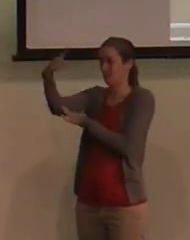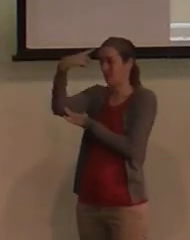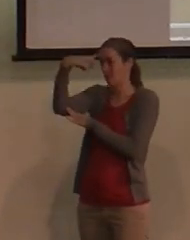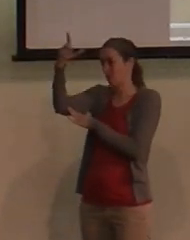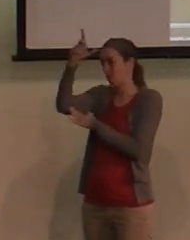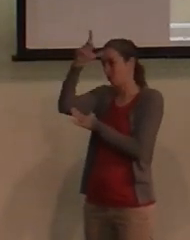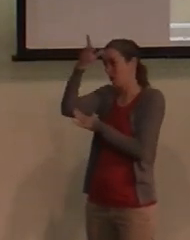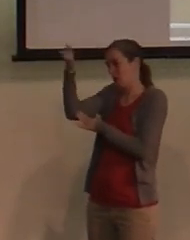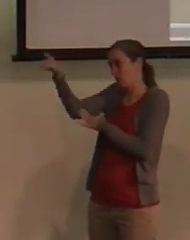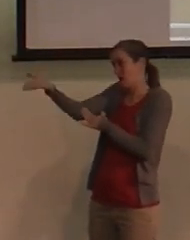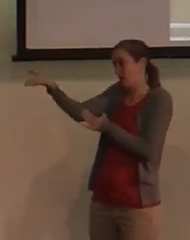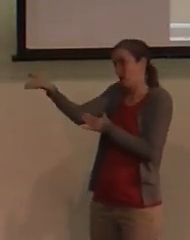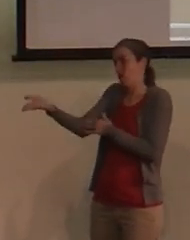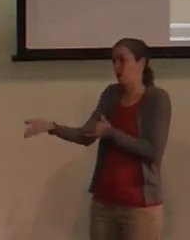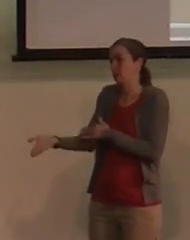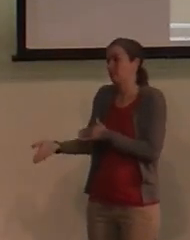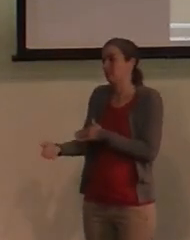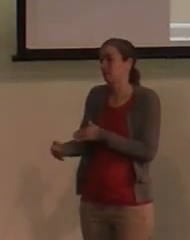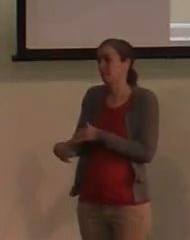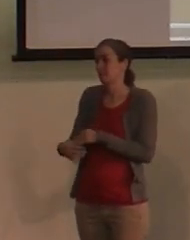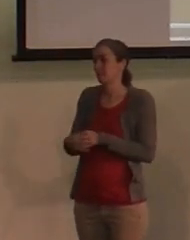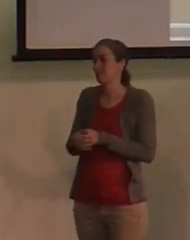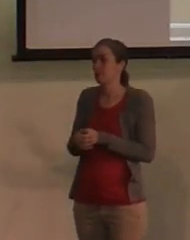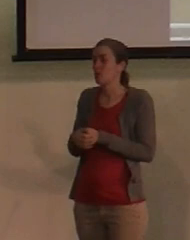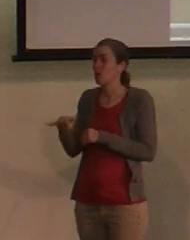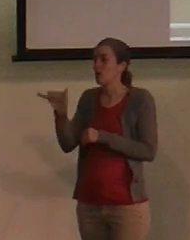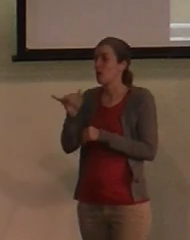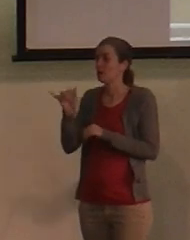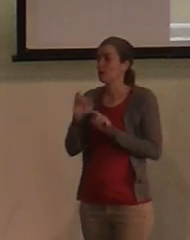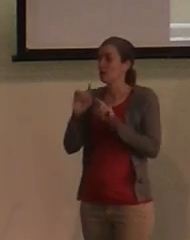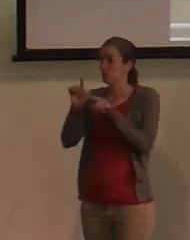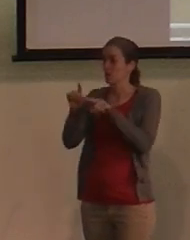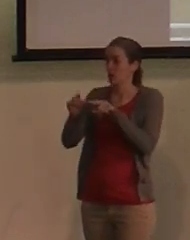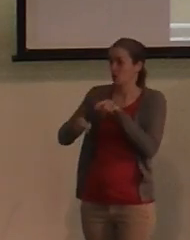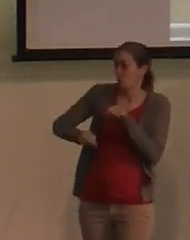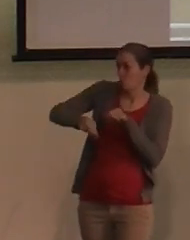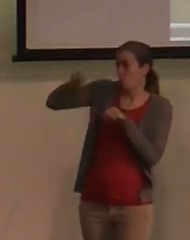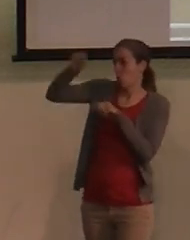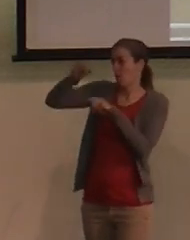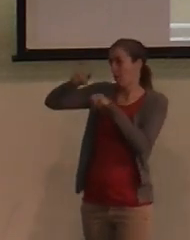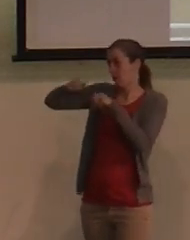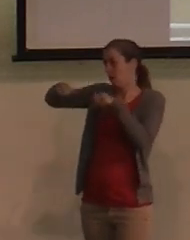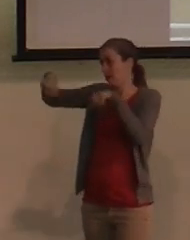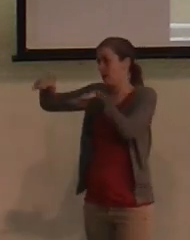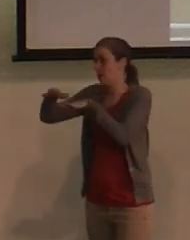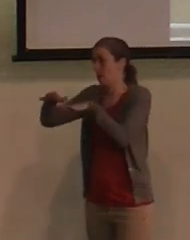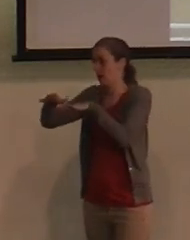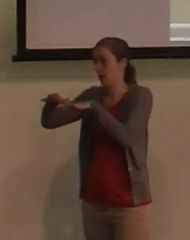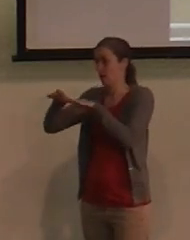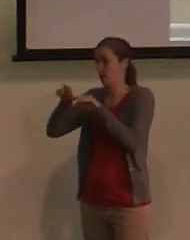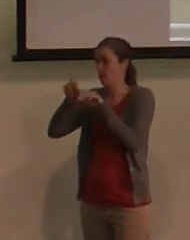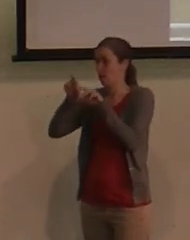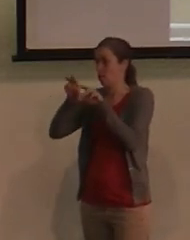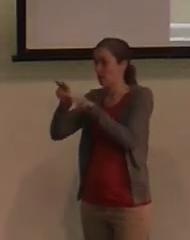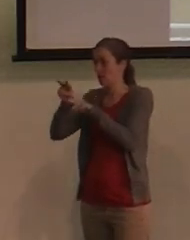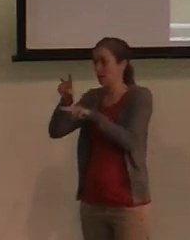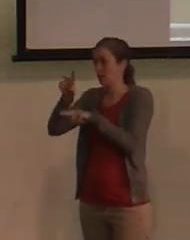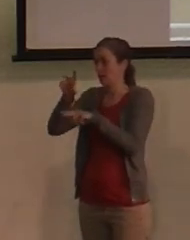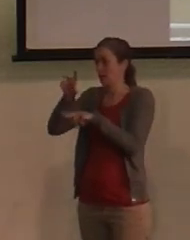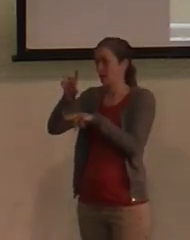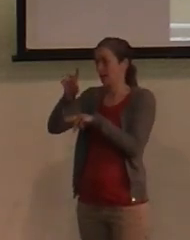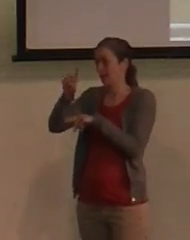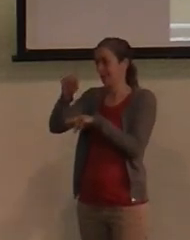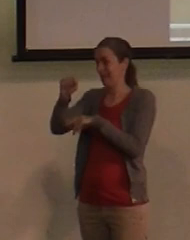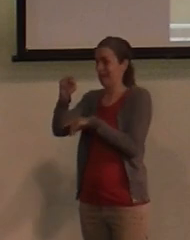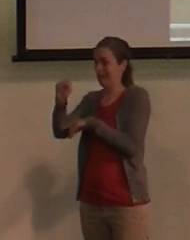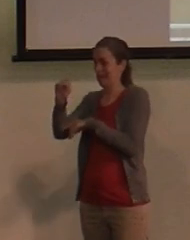But things like that are we went to the way north part of Israel and we were looking at Tel Dan, where the tribe of Dan